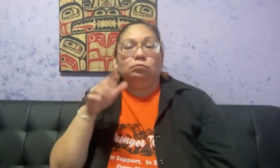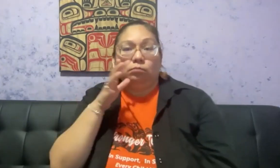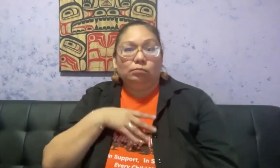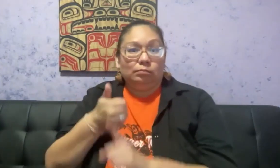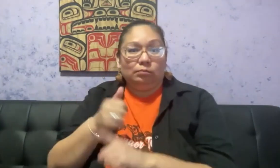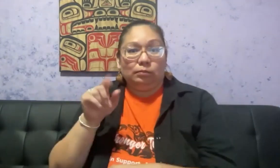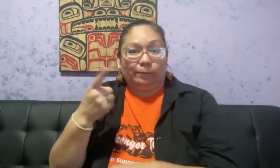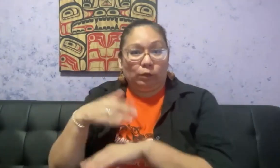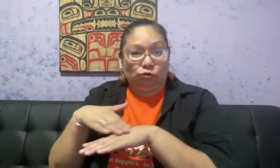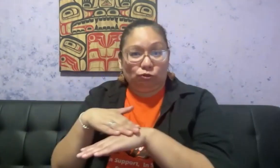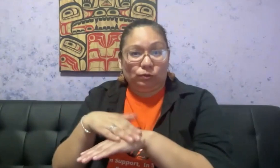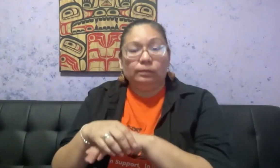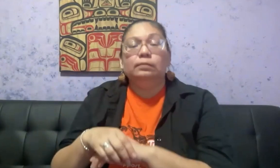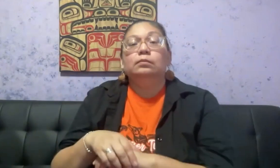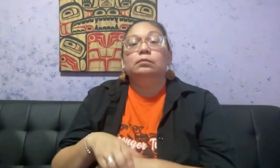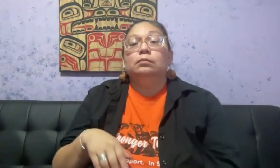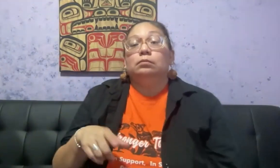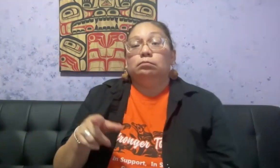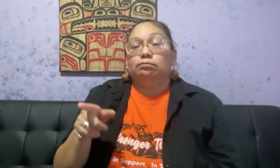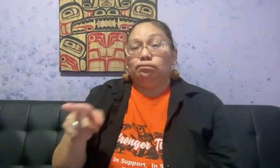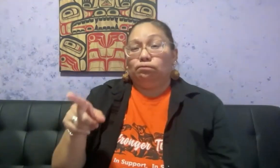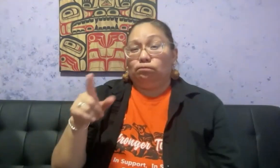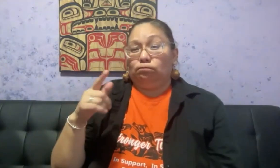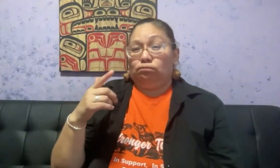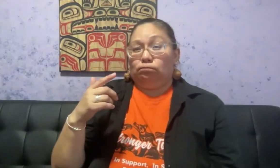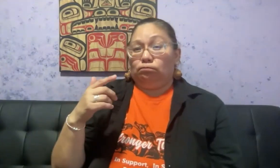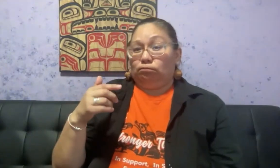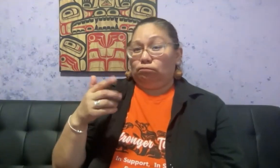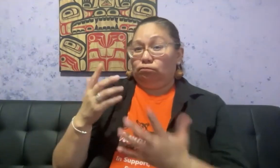She is the First Nations woman that founded Orange Shirt Day.